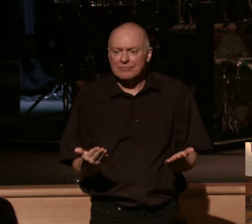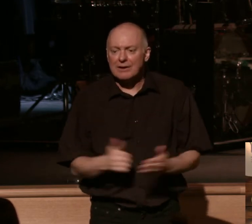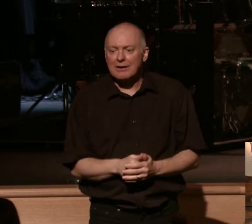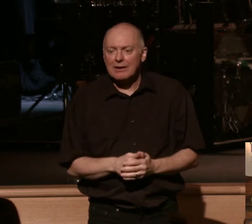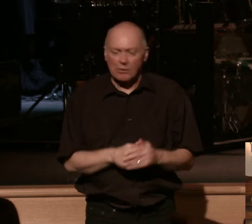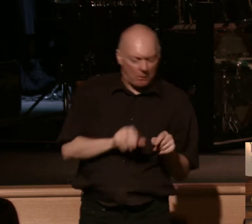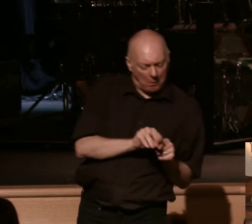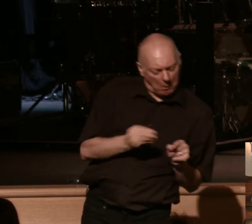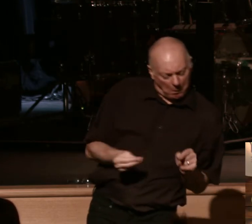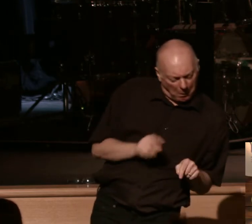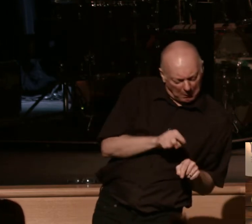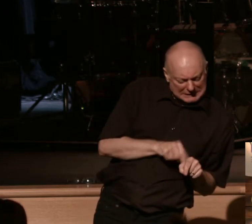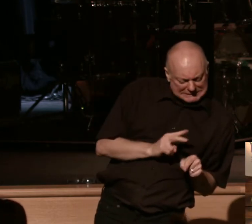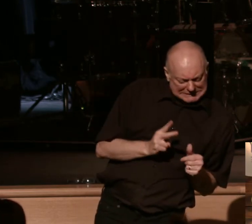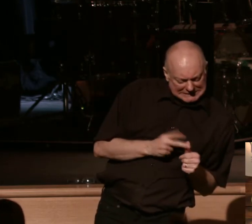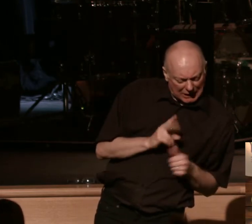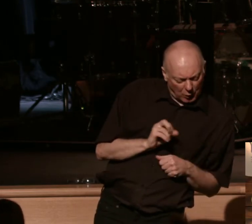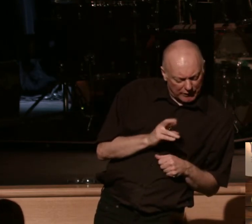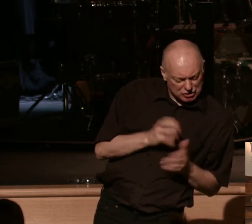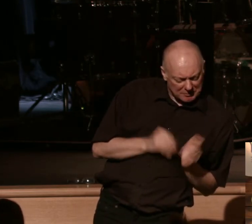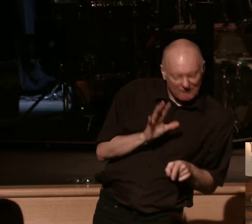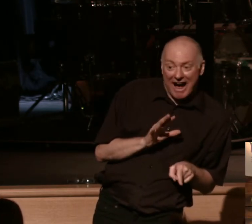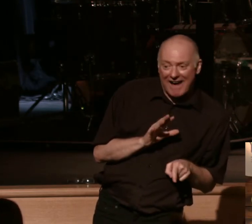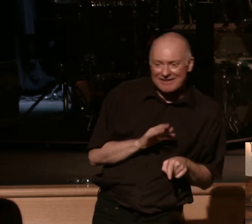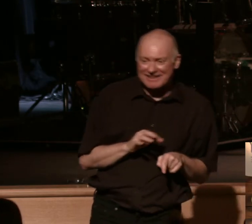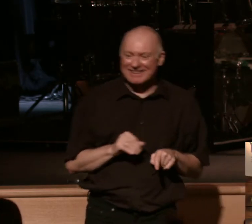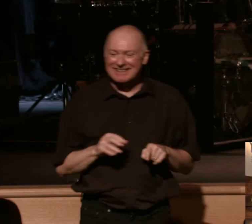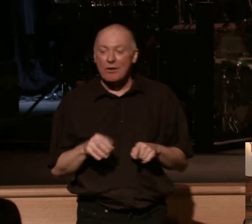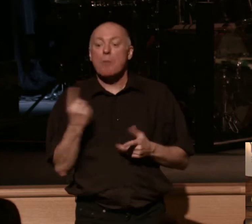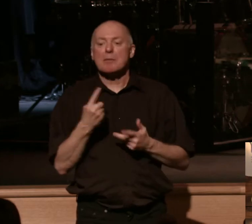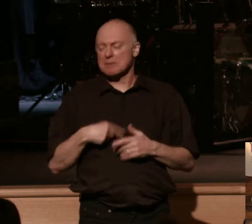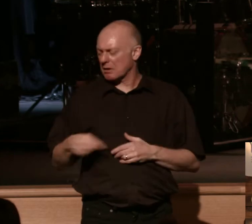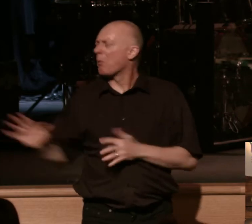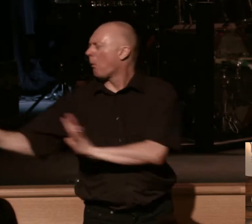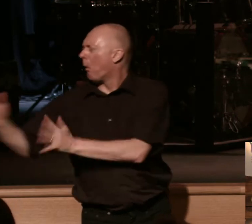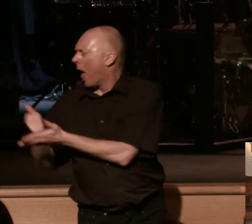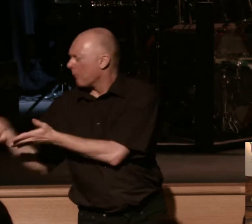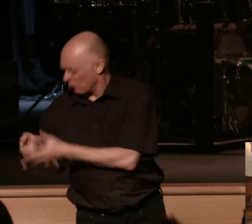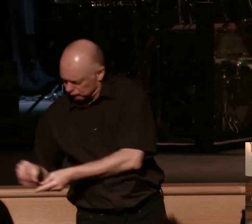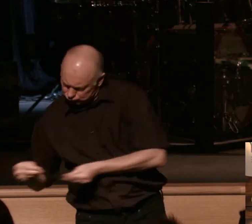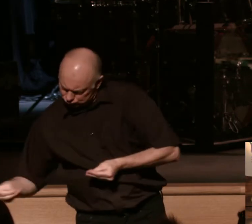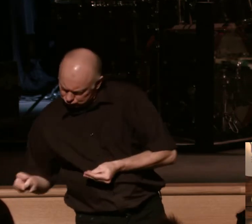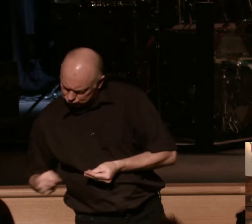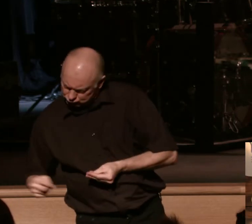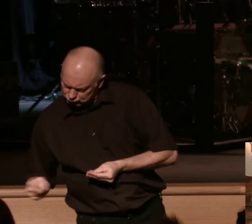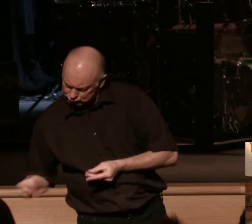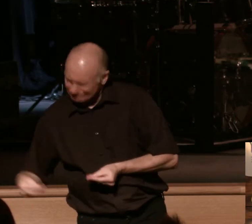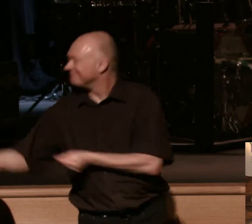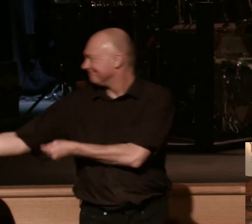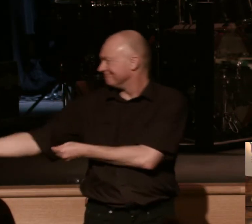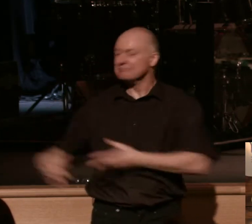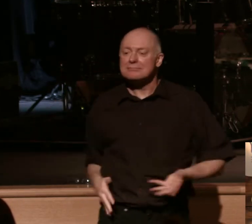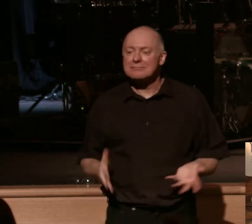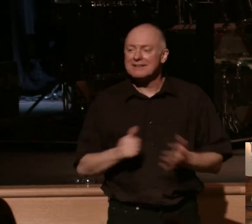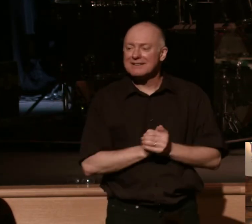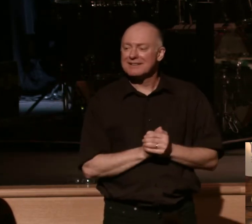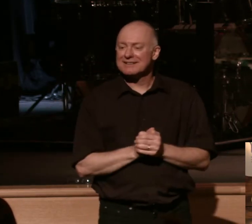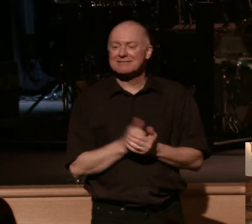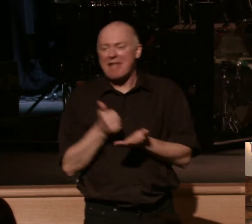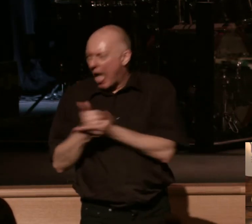to find out where 2 Corinthians five is, or maybe someone next to you can help you find out where 2 Corinthians chapter five is.